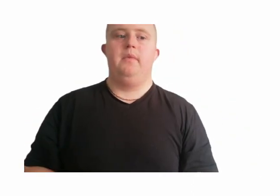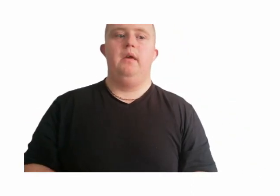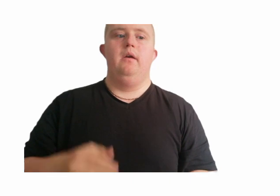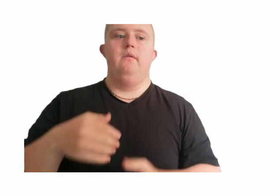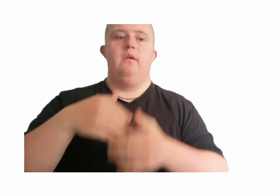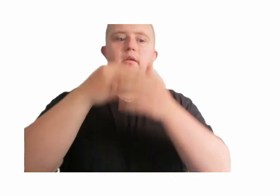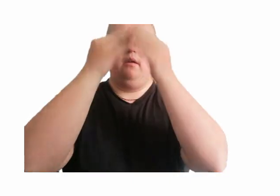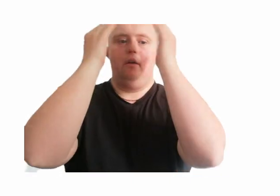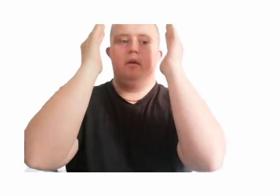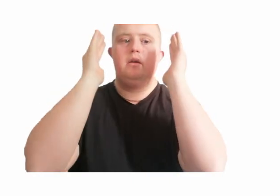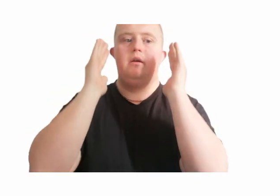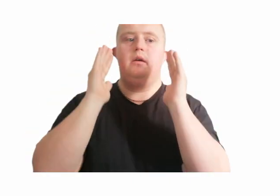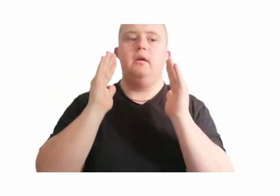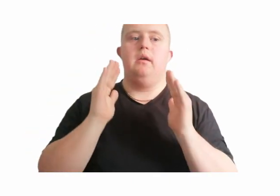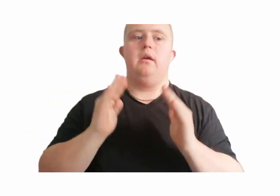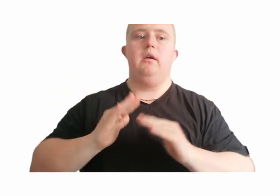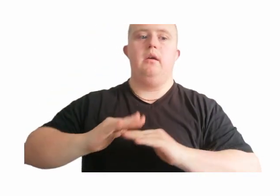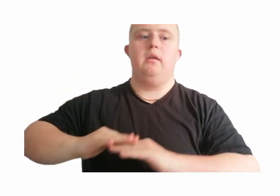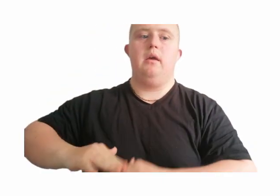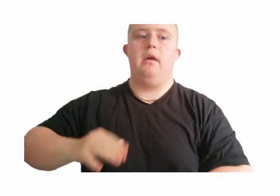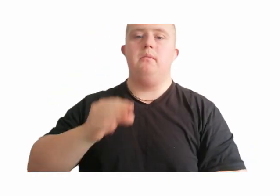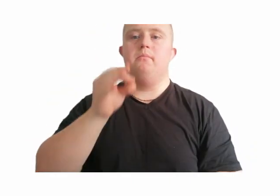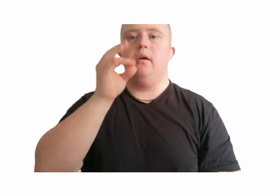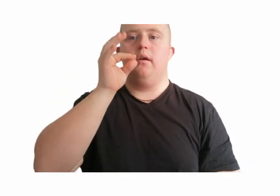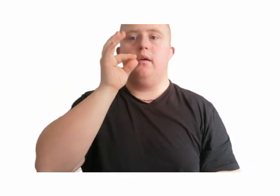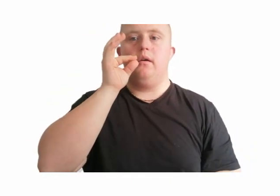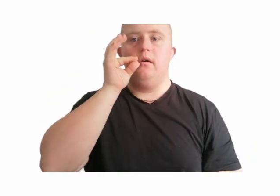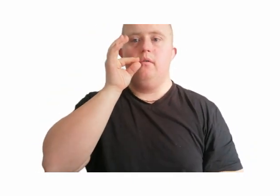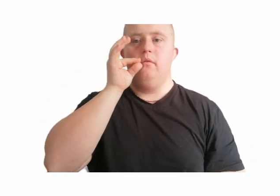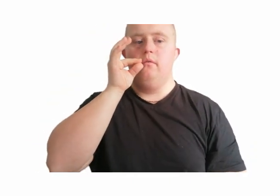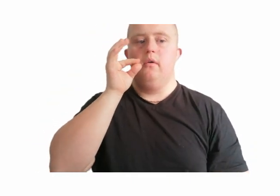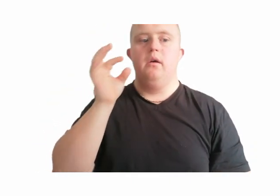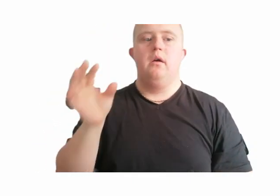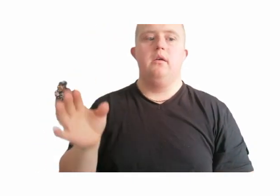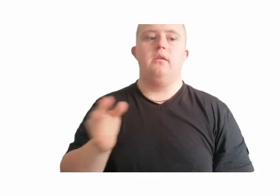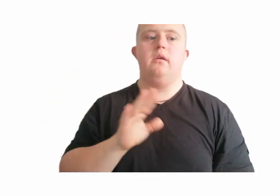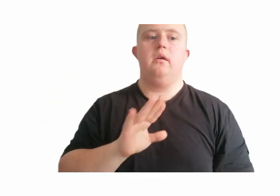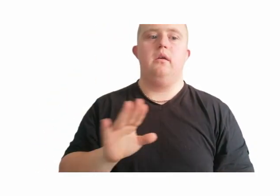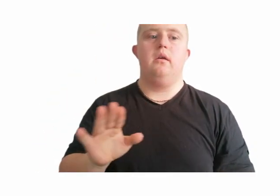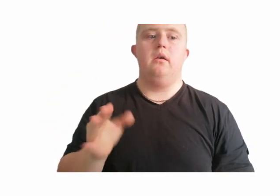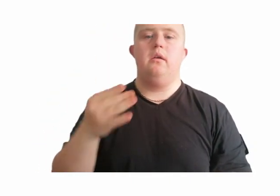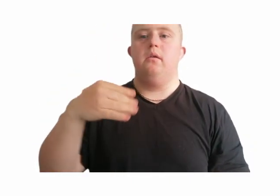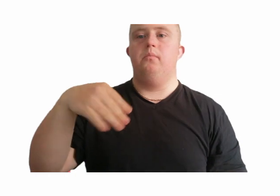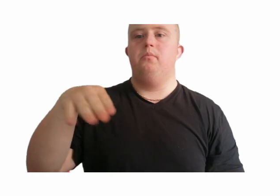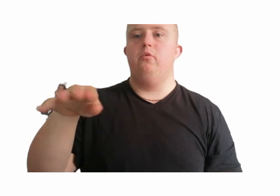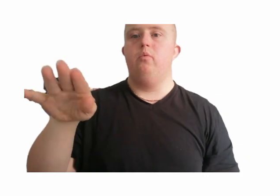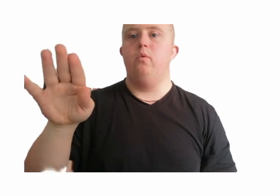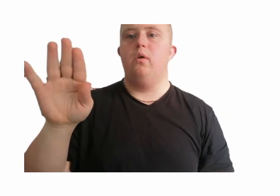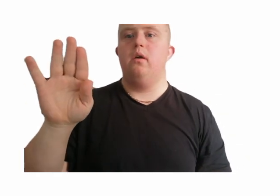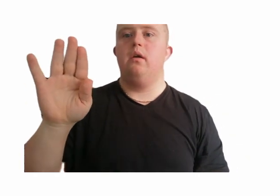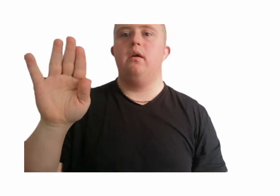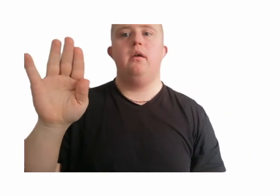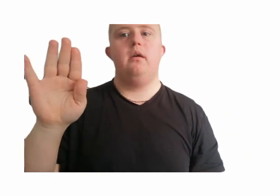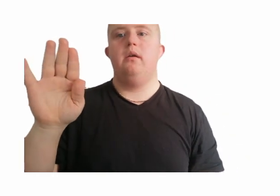Every day I see it as myself, how did I sleep